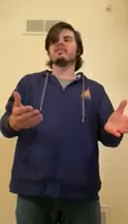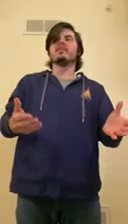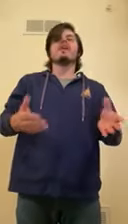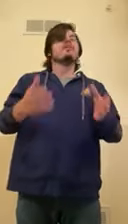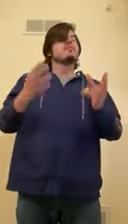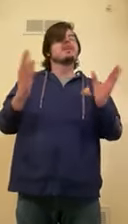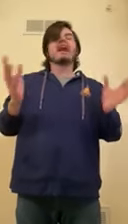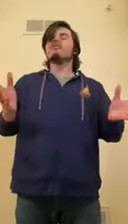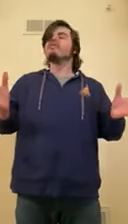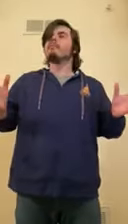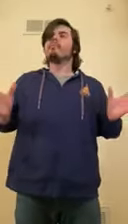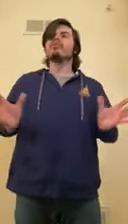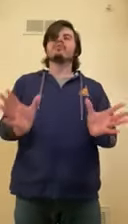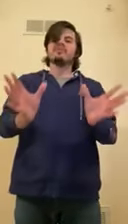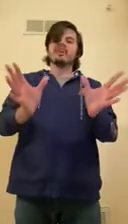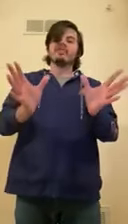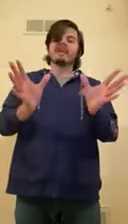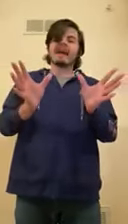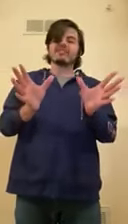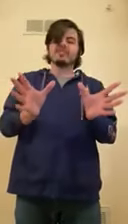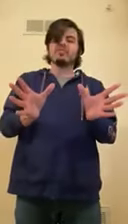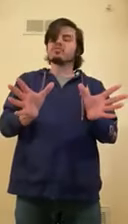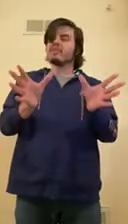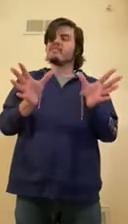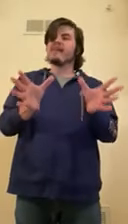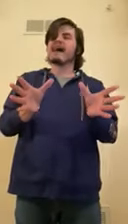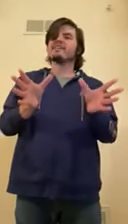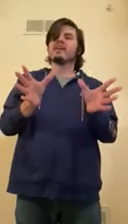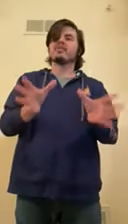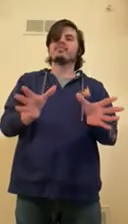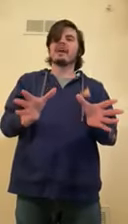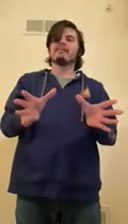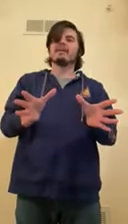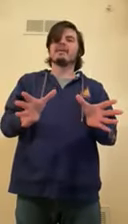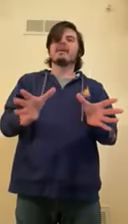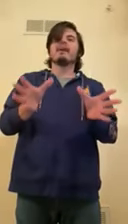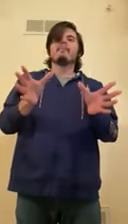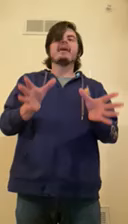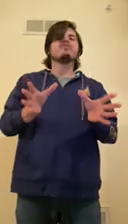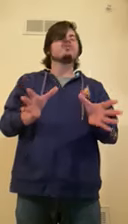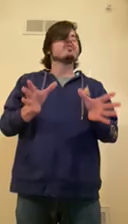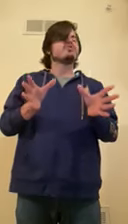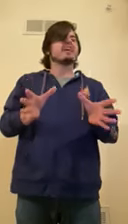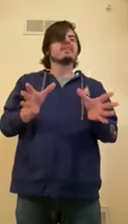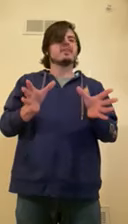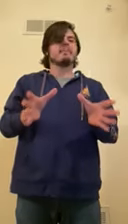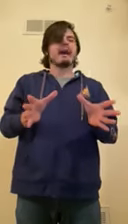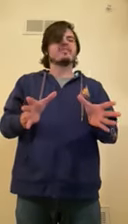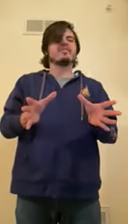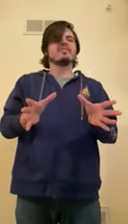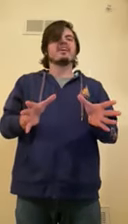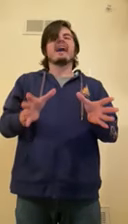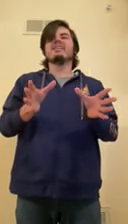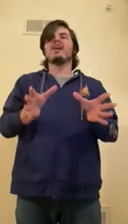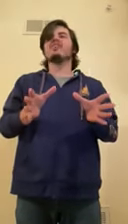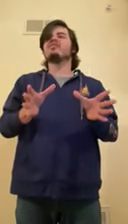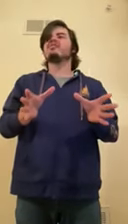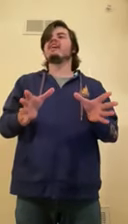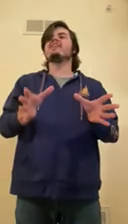kind of push themselves as news when in fact they are entertainment. Make sure you're checking your biases and not just taking